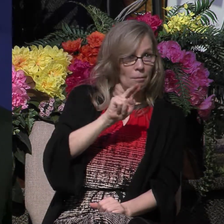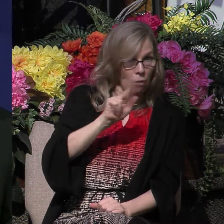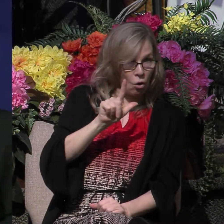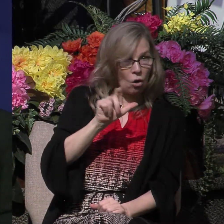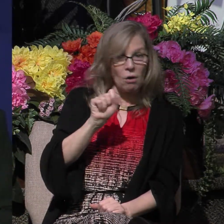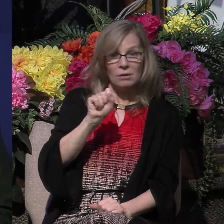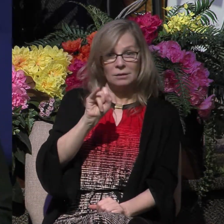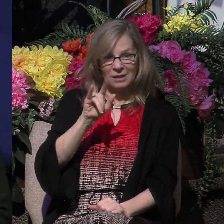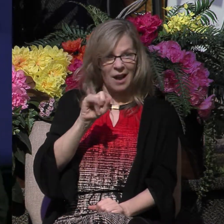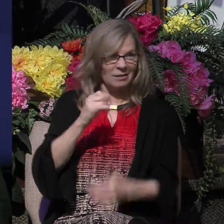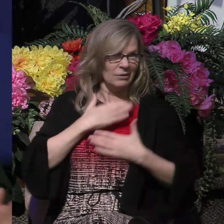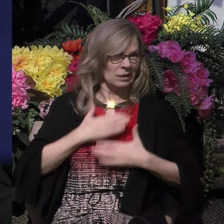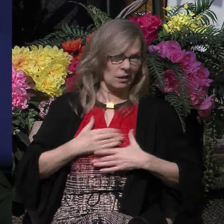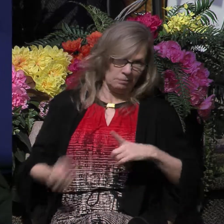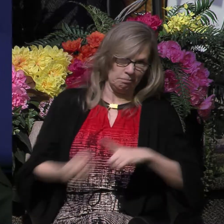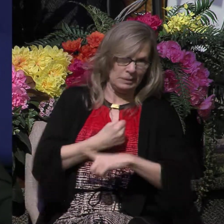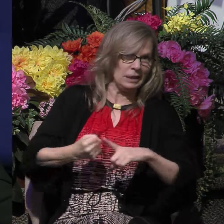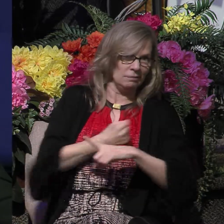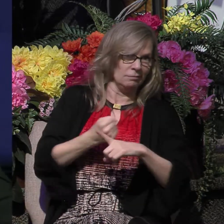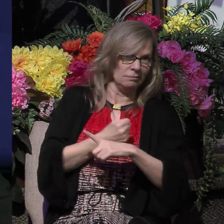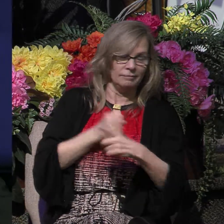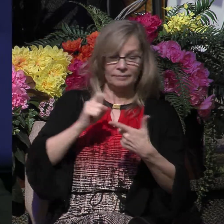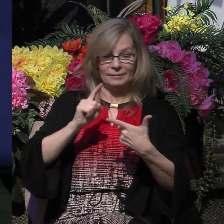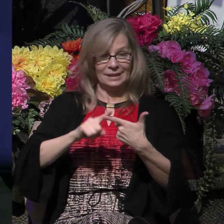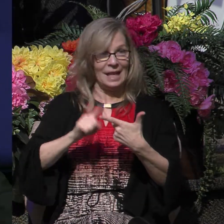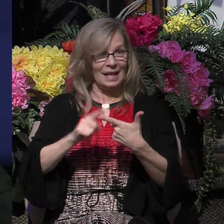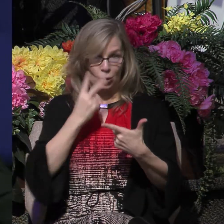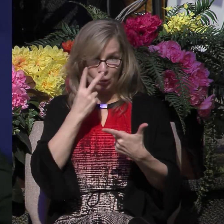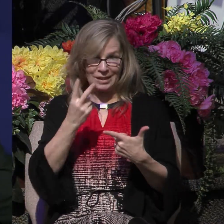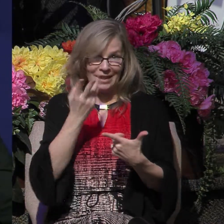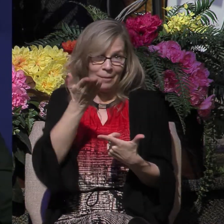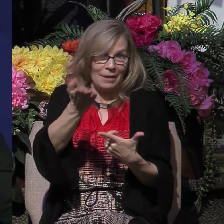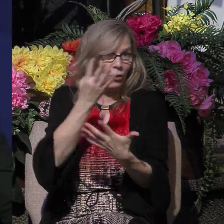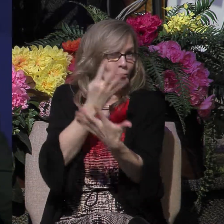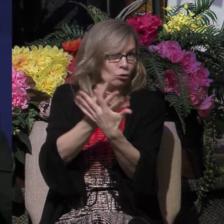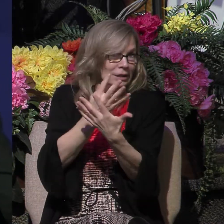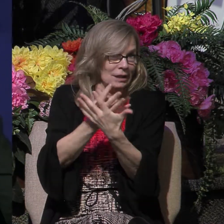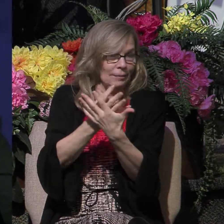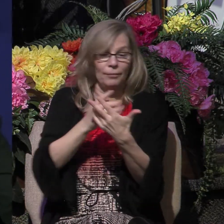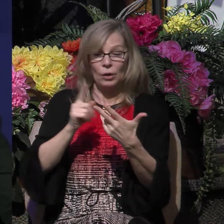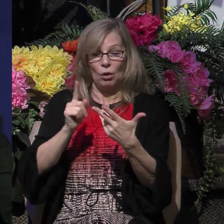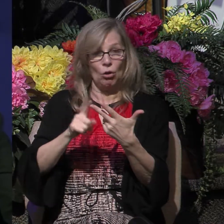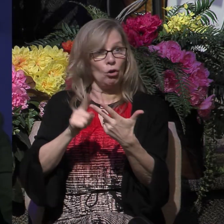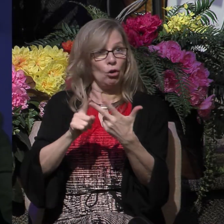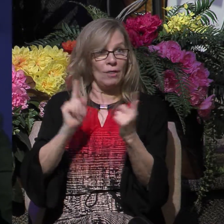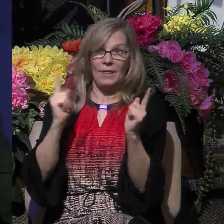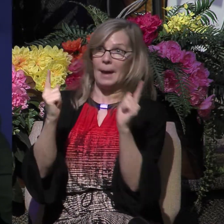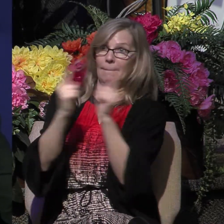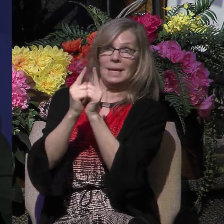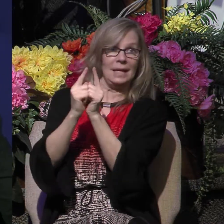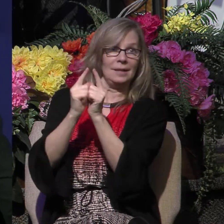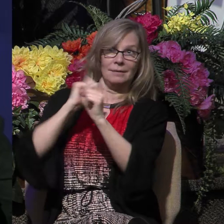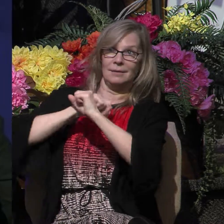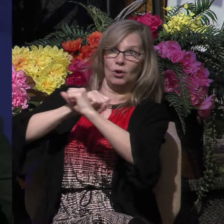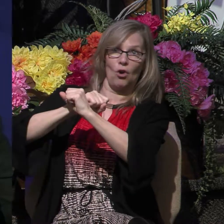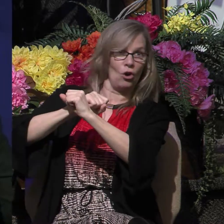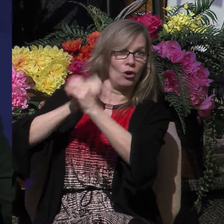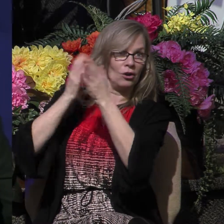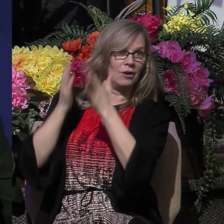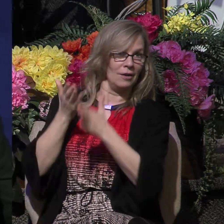beaten. Second, we see them in prison. Third, we see them leading the keeper of the jail to faith in Christ. And finally,